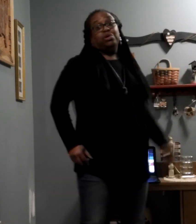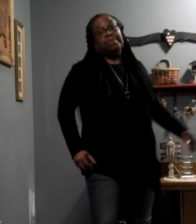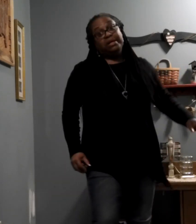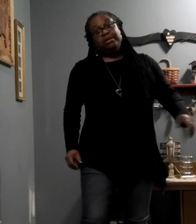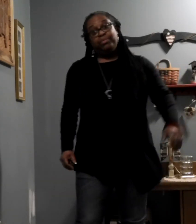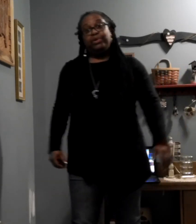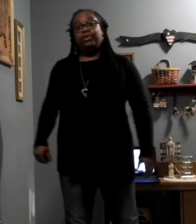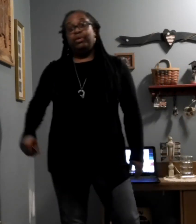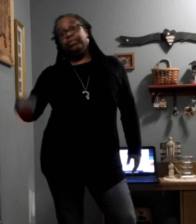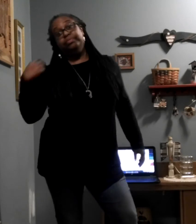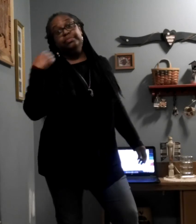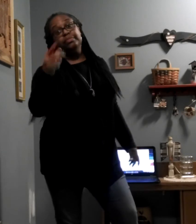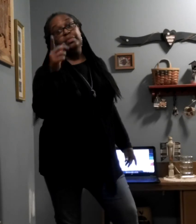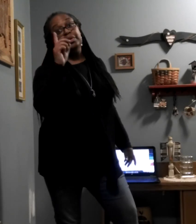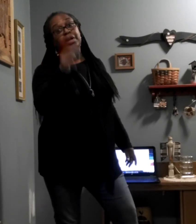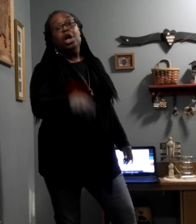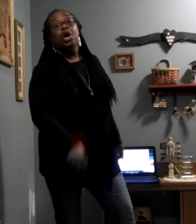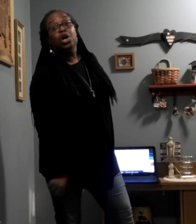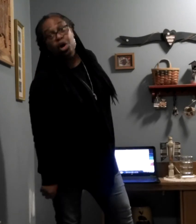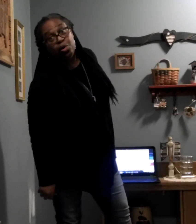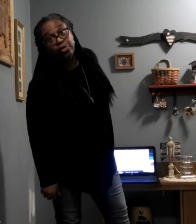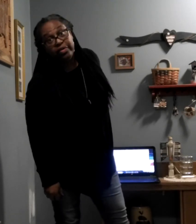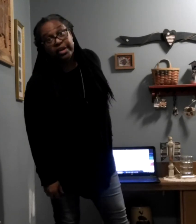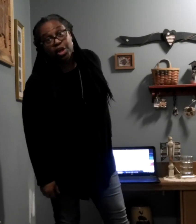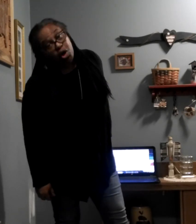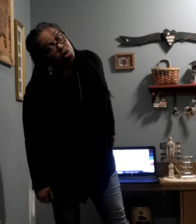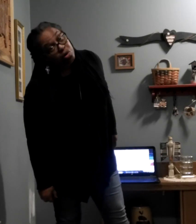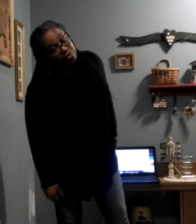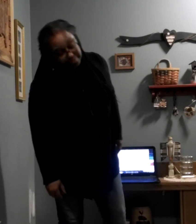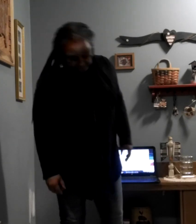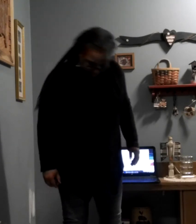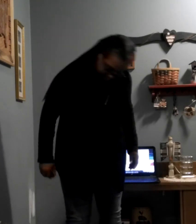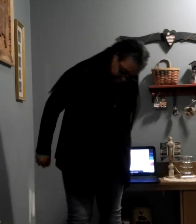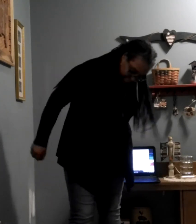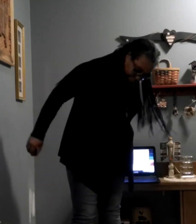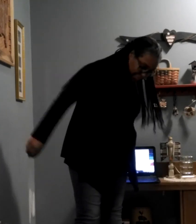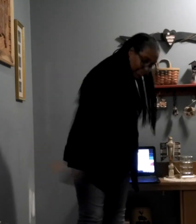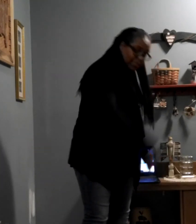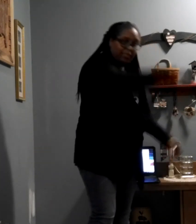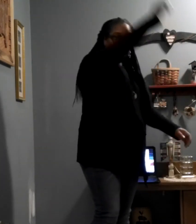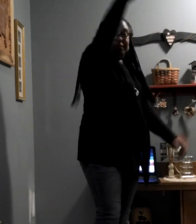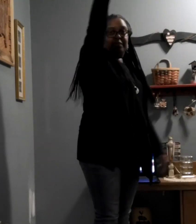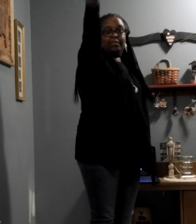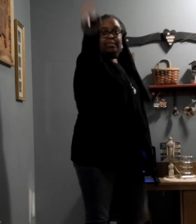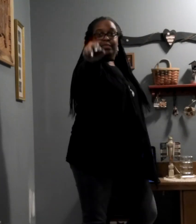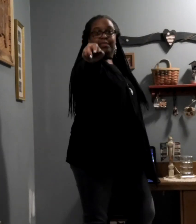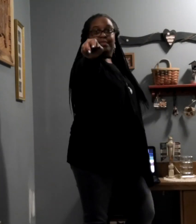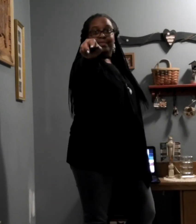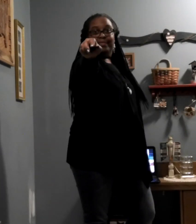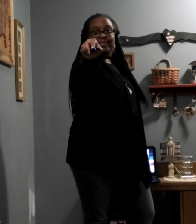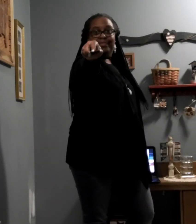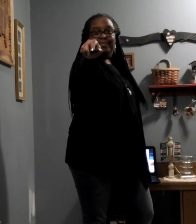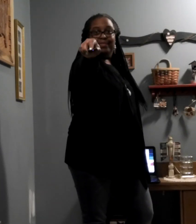been brittle, colder than cold. Man, gets cold. No, no, I'll